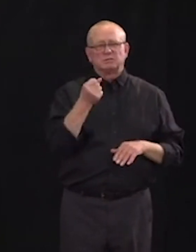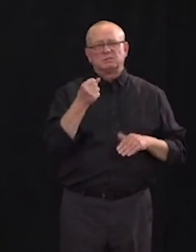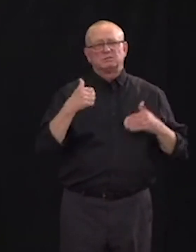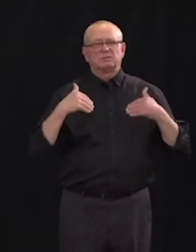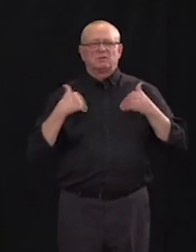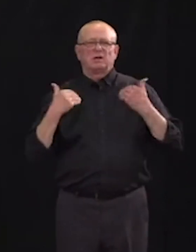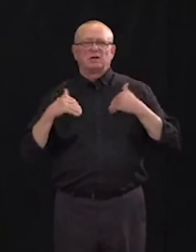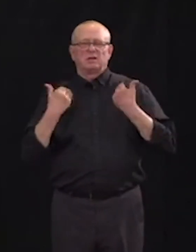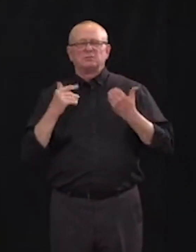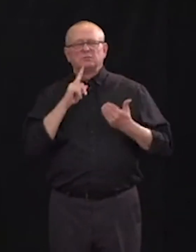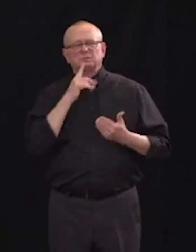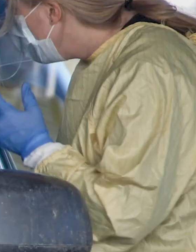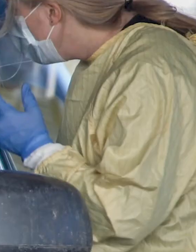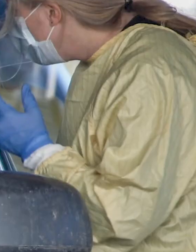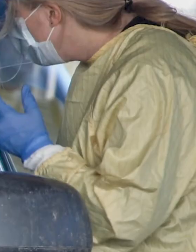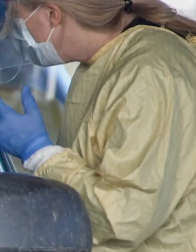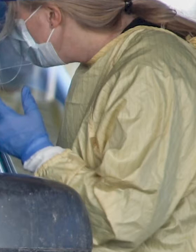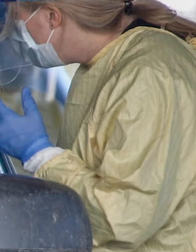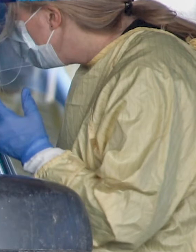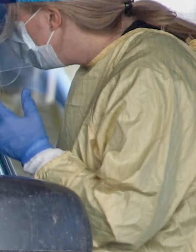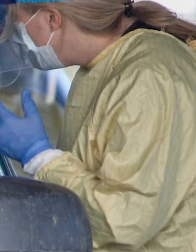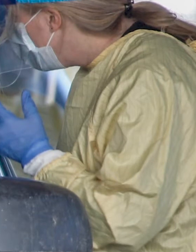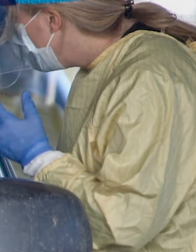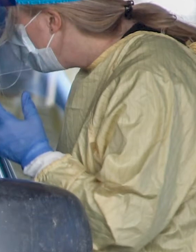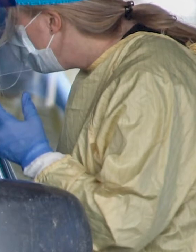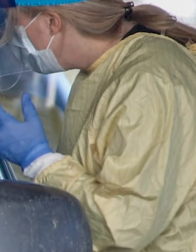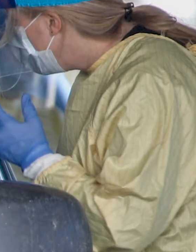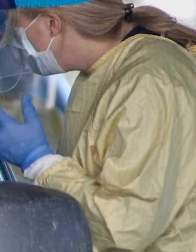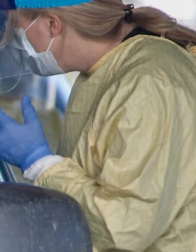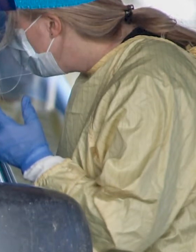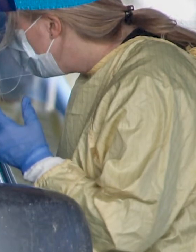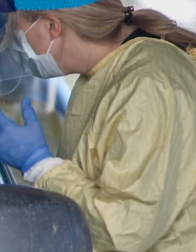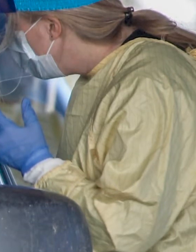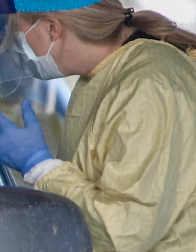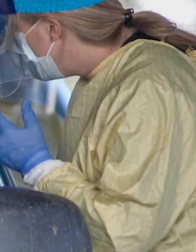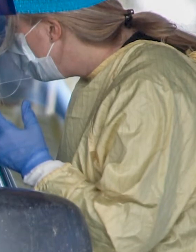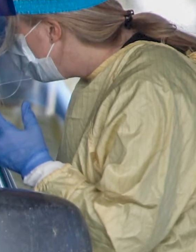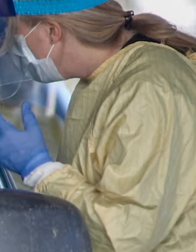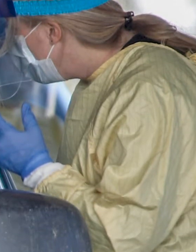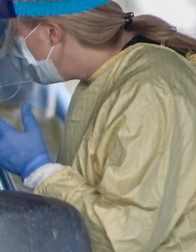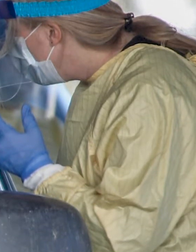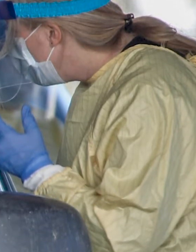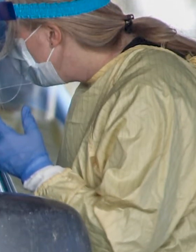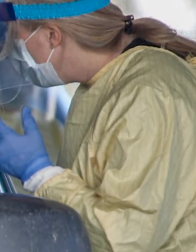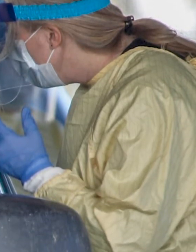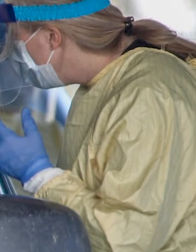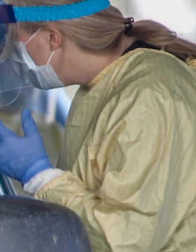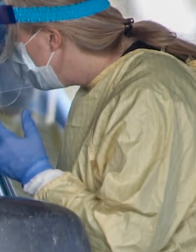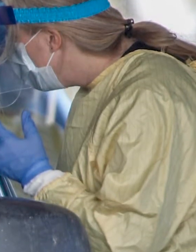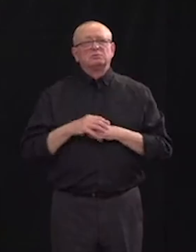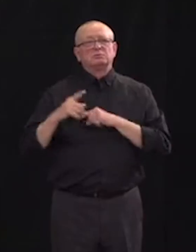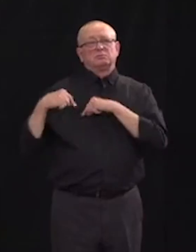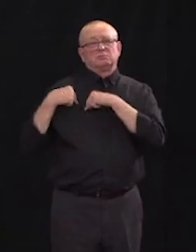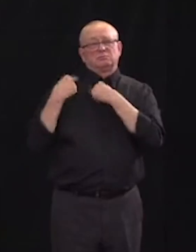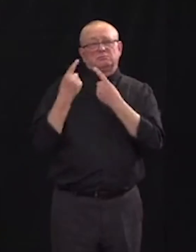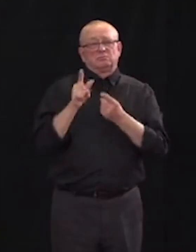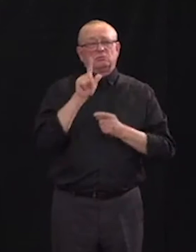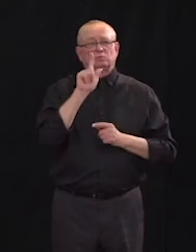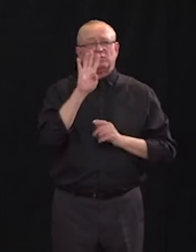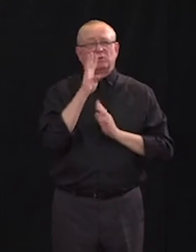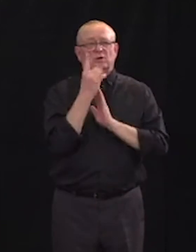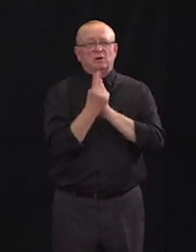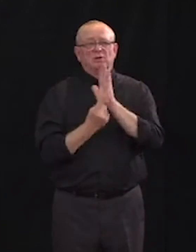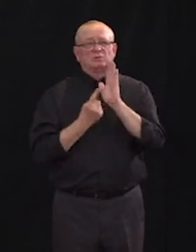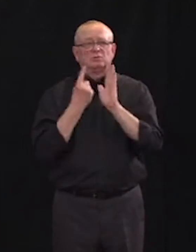This news is heartbreaking for all of us. In the last 24 hours, we have confirmed 29 cases of COVID-19.